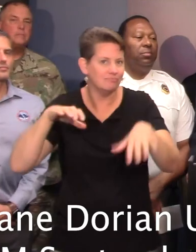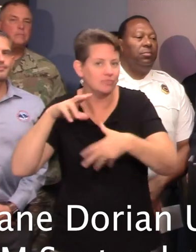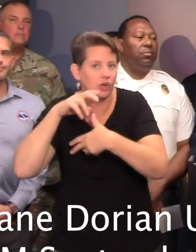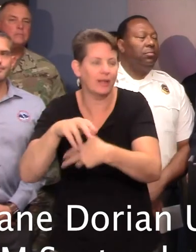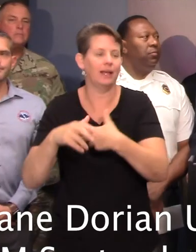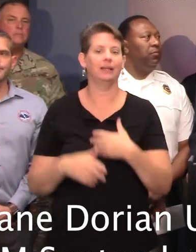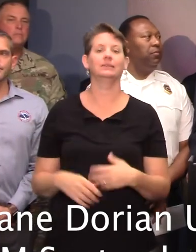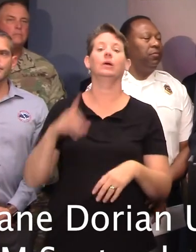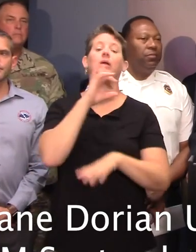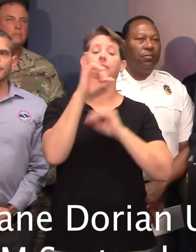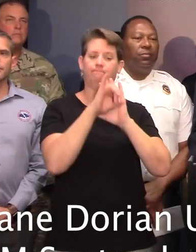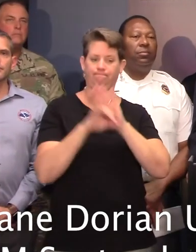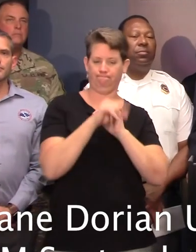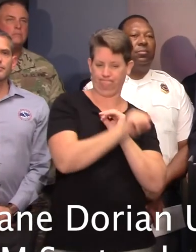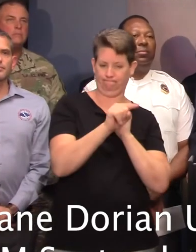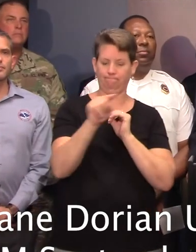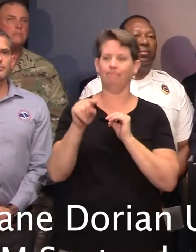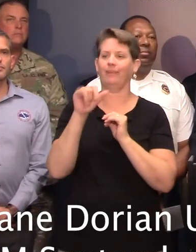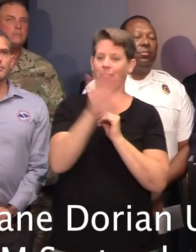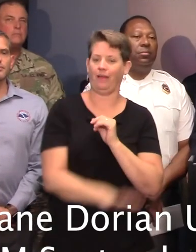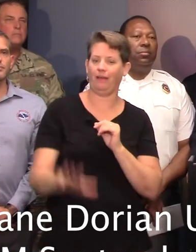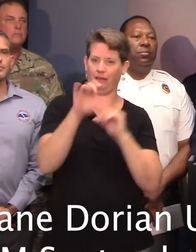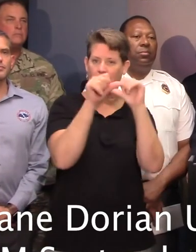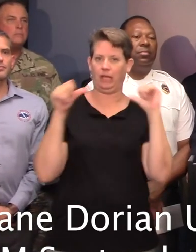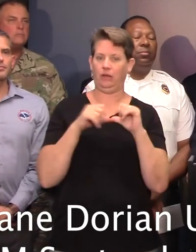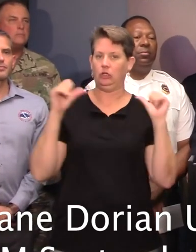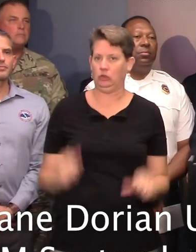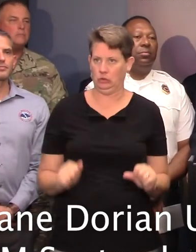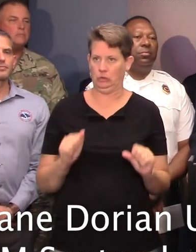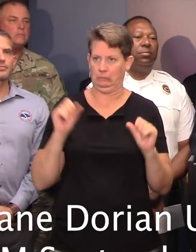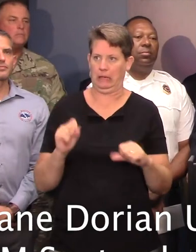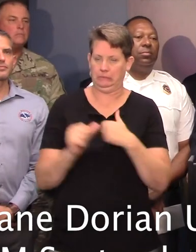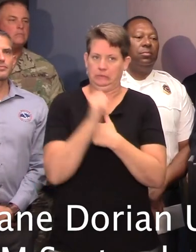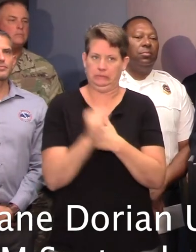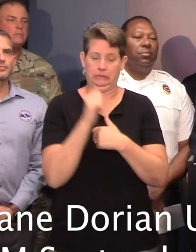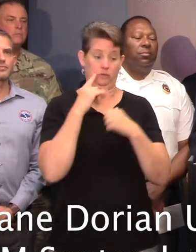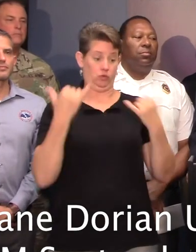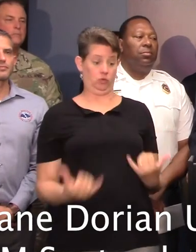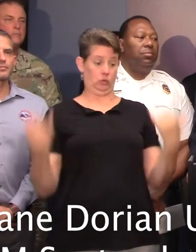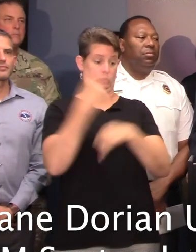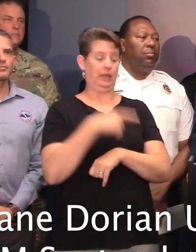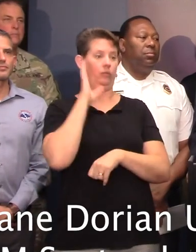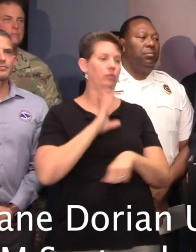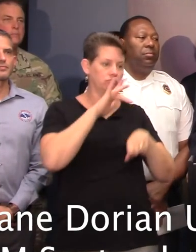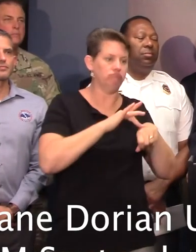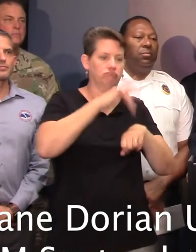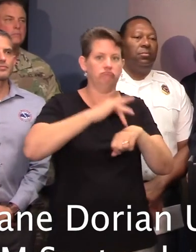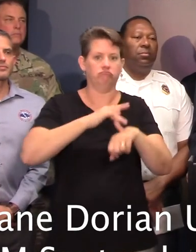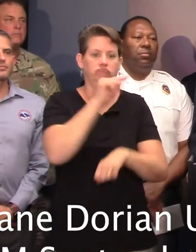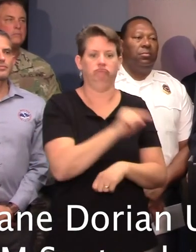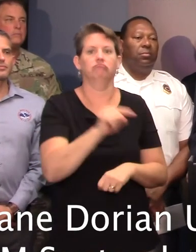identified certain dams within the coastal area that could be at risk. And as of today, we're visiting each and every one of those